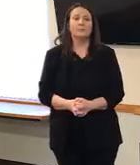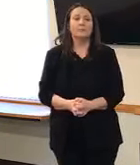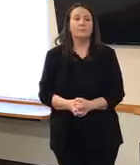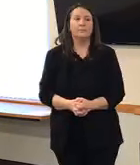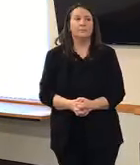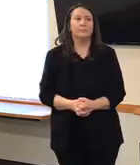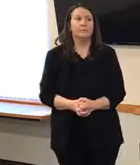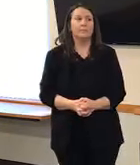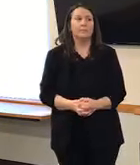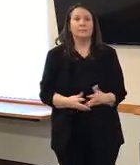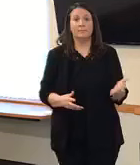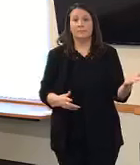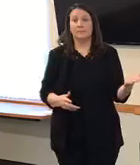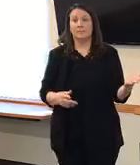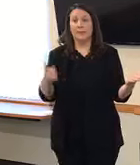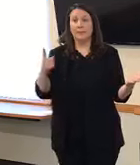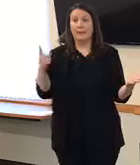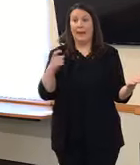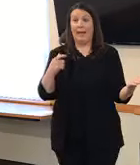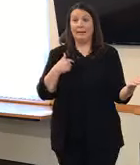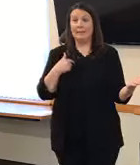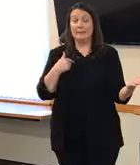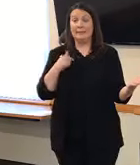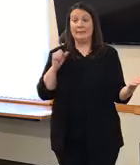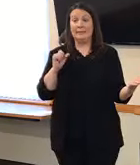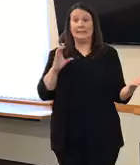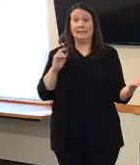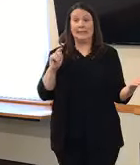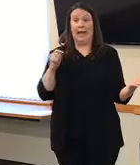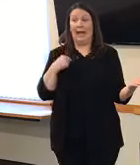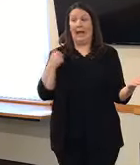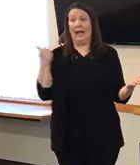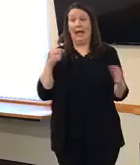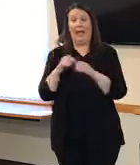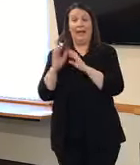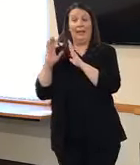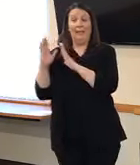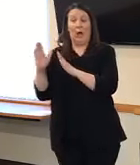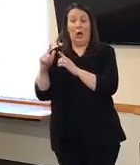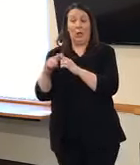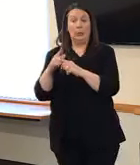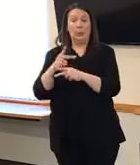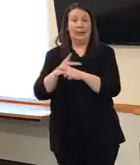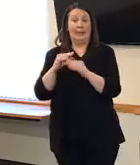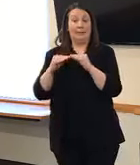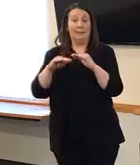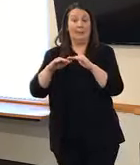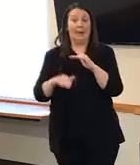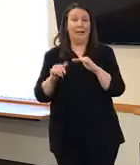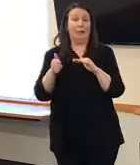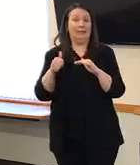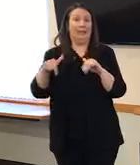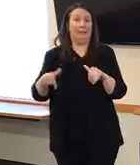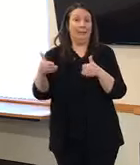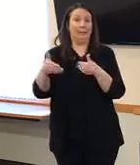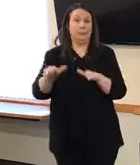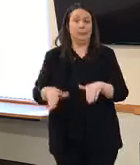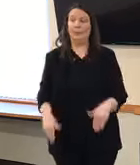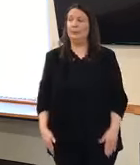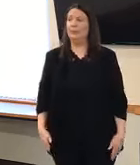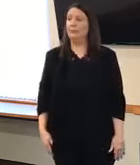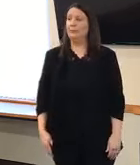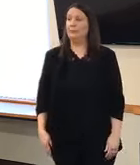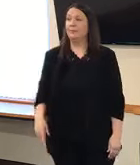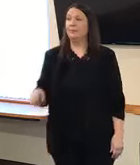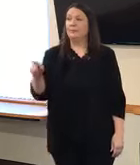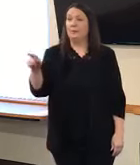Thanks, Monica. Who asked the question on what was it I was standing out in the hallway to keep our numbers under 10? No, you're fine. Didn't even ask a yes. So,